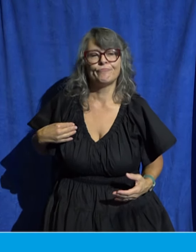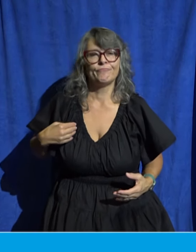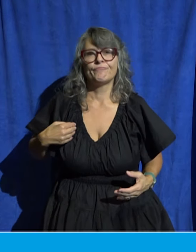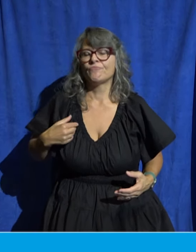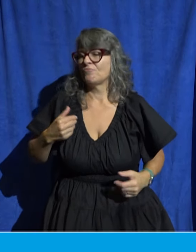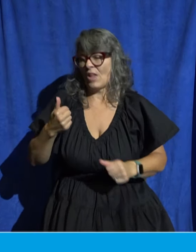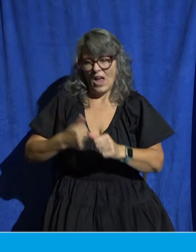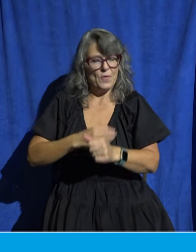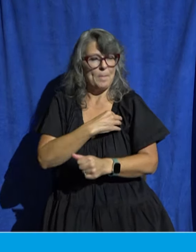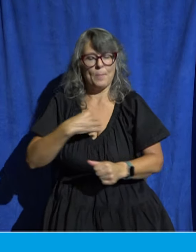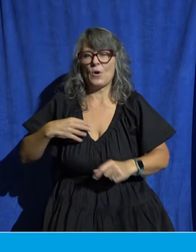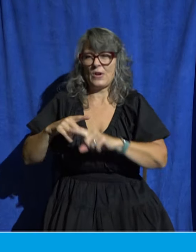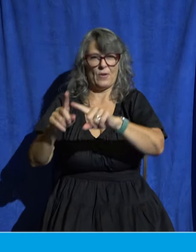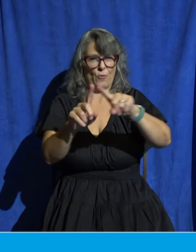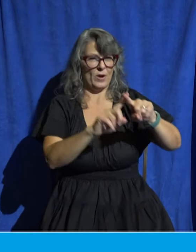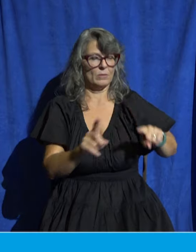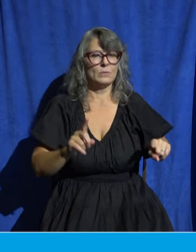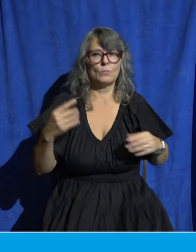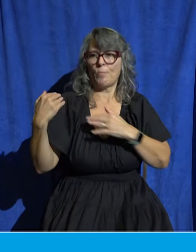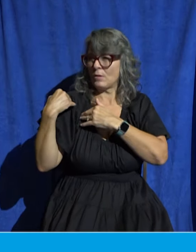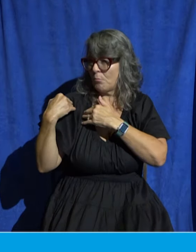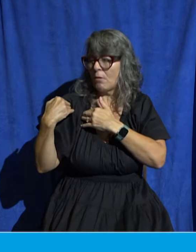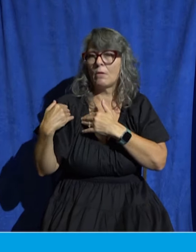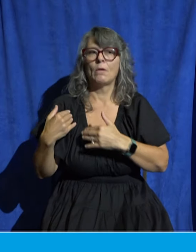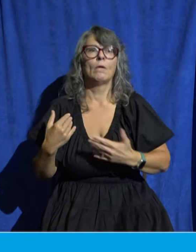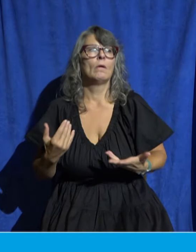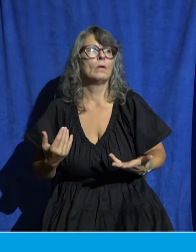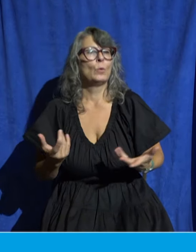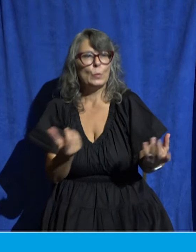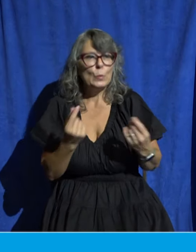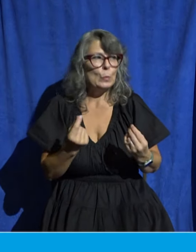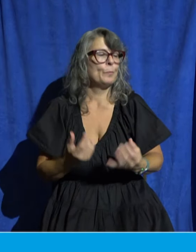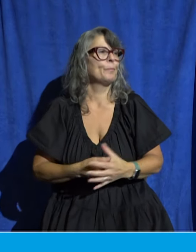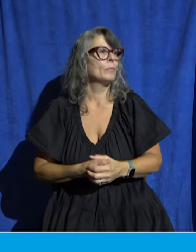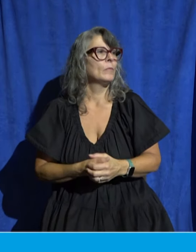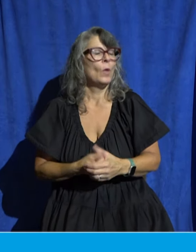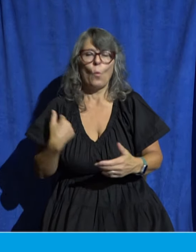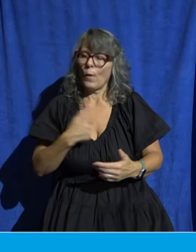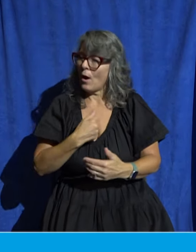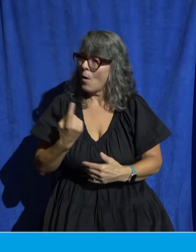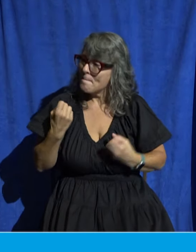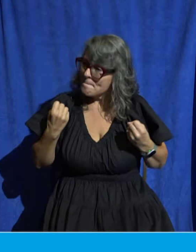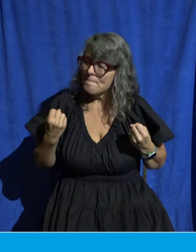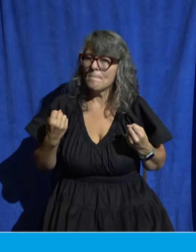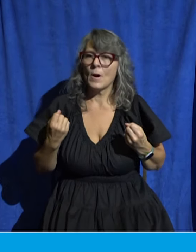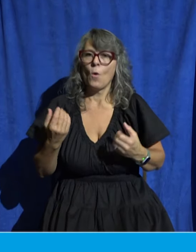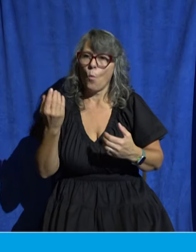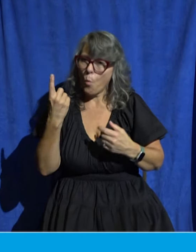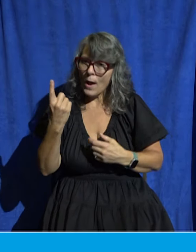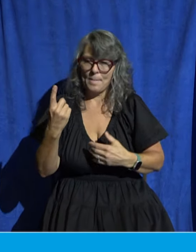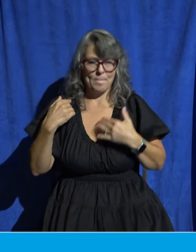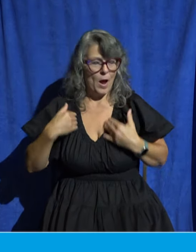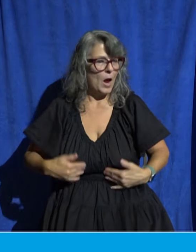So we, though many, are one body in Christ and individually members of one another.